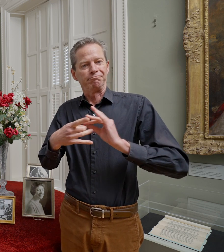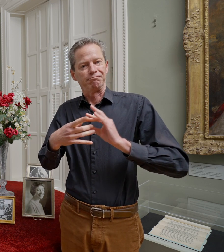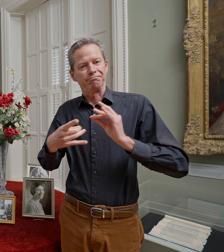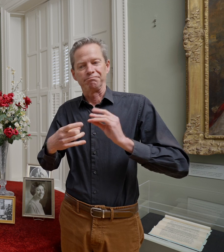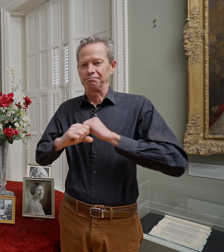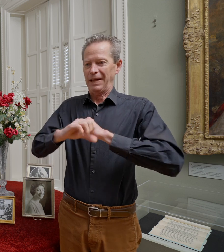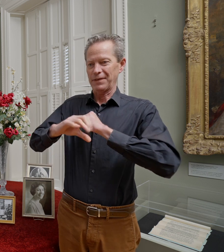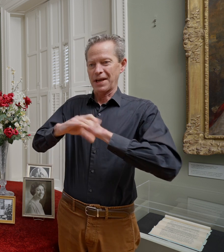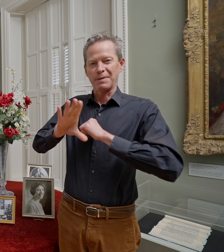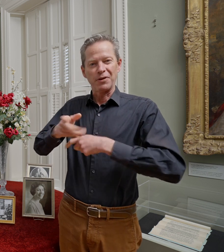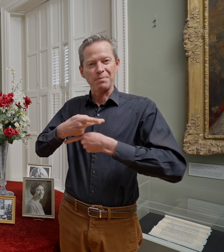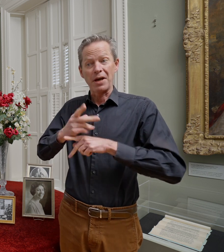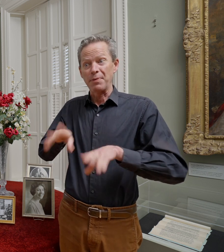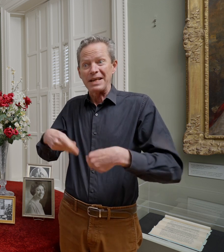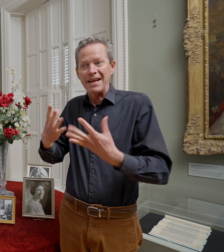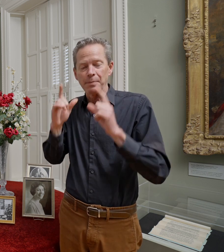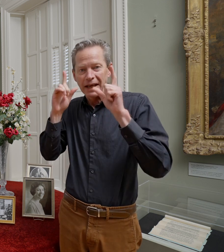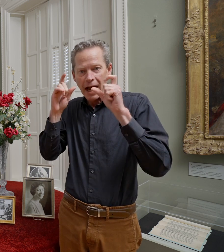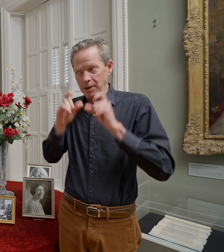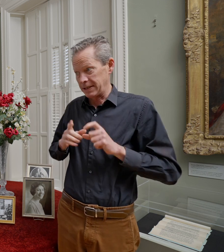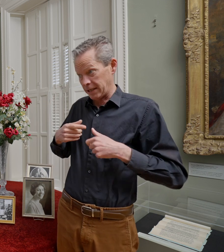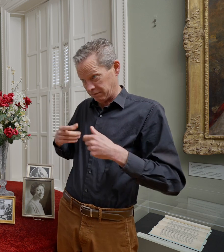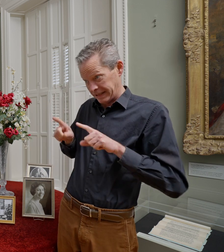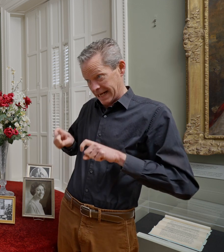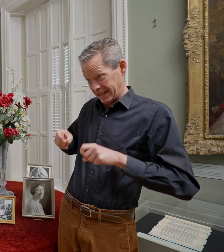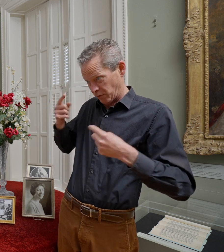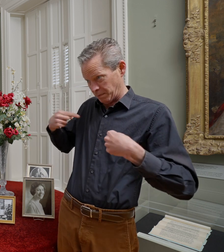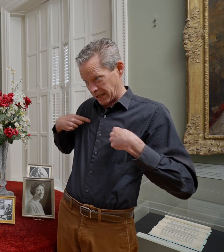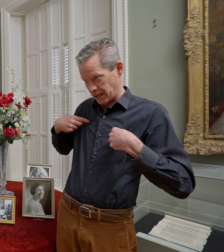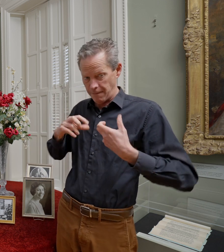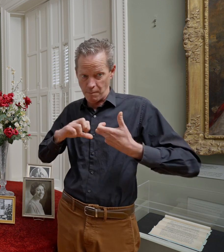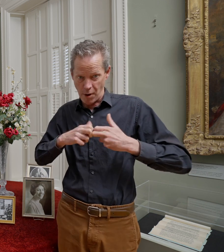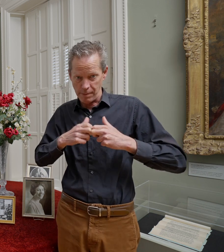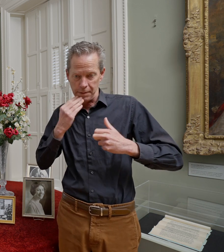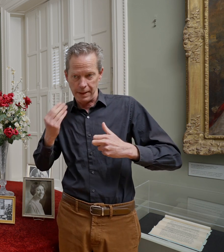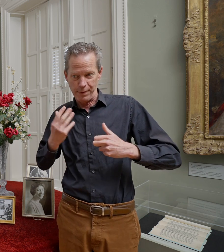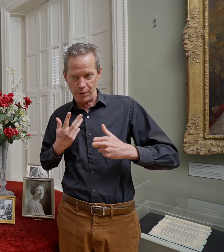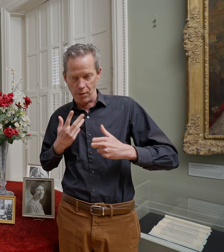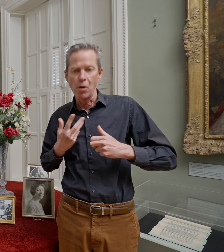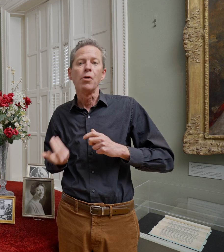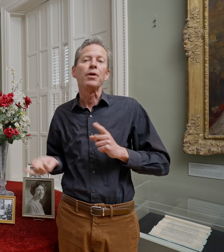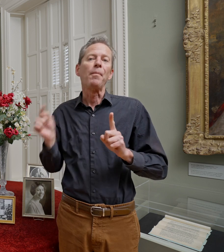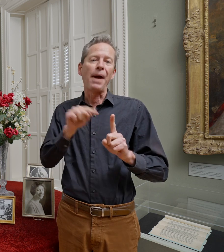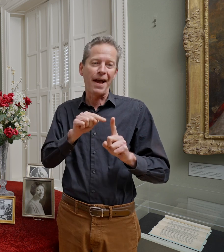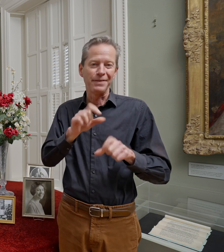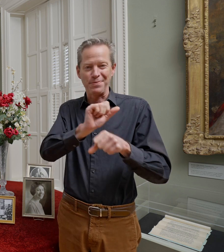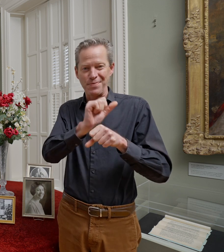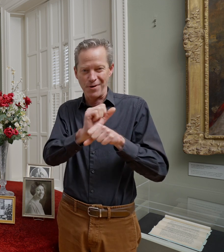give them cameras, ask them to test them out, and if they had issues with them, he would go back to the drawing board or to the engineers to correct